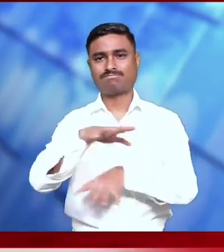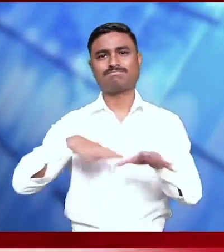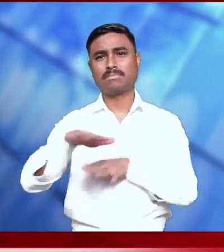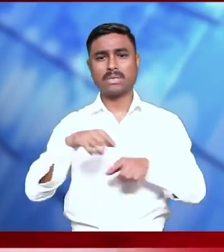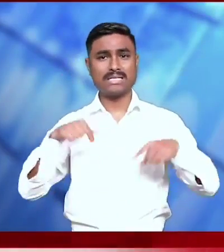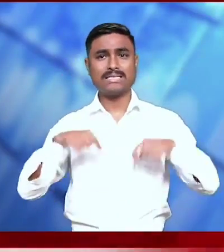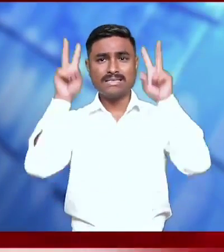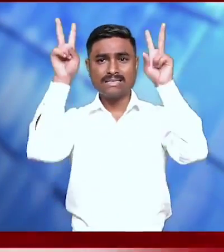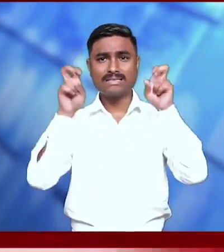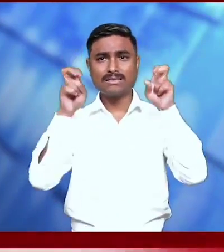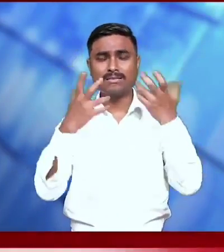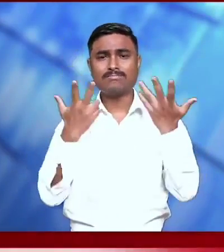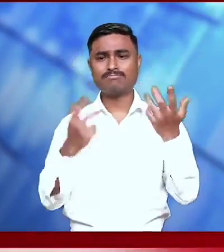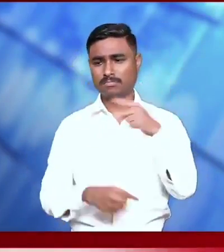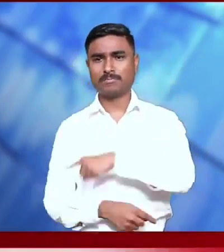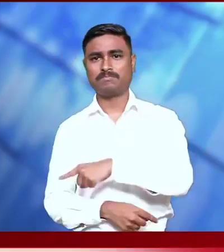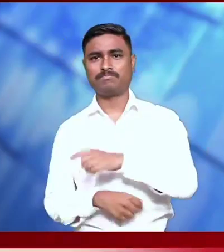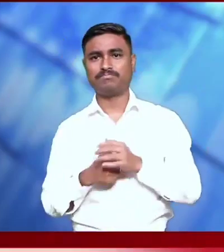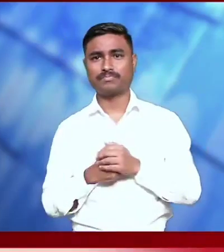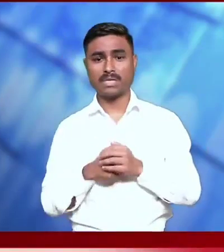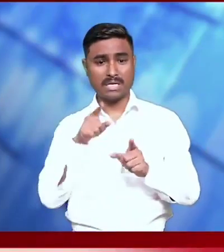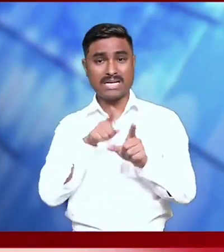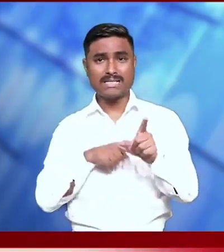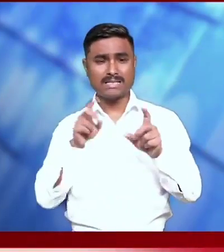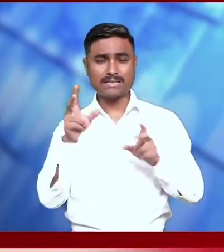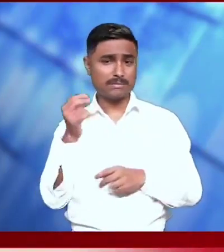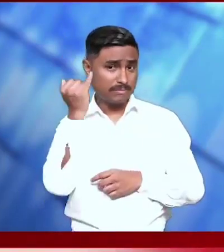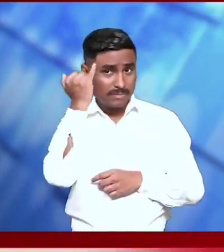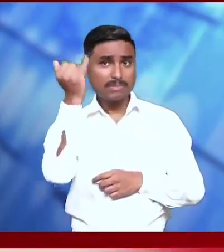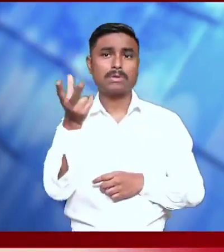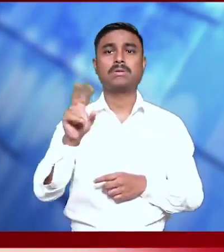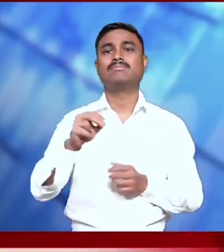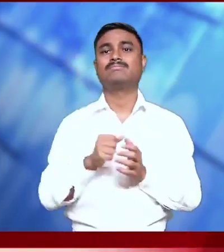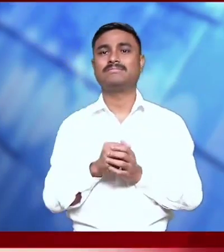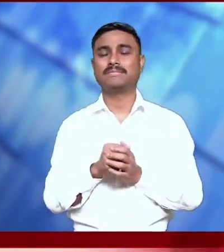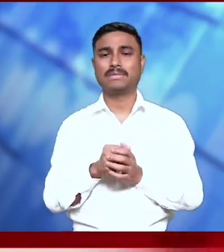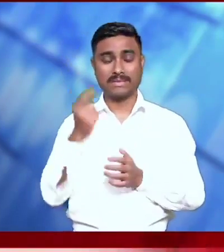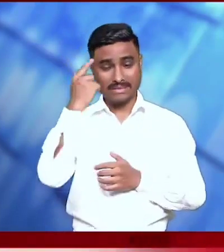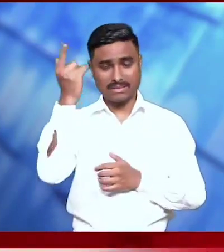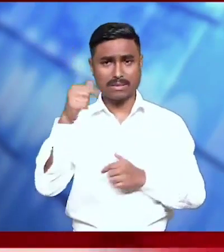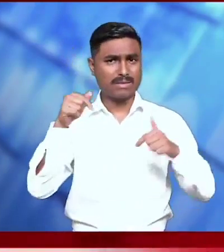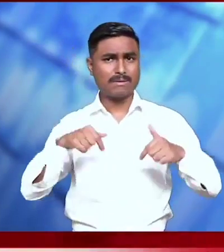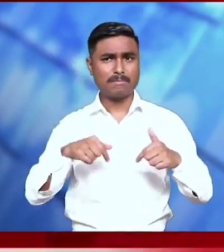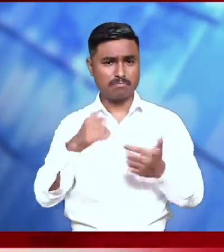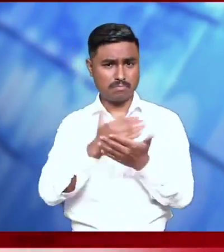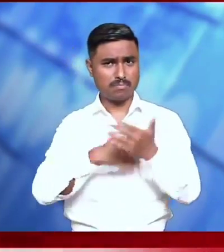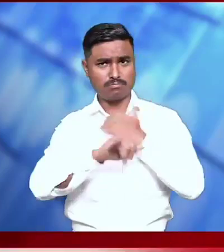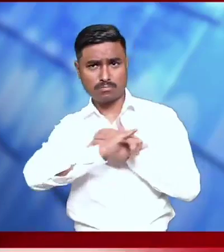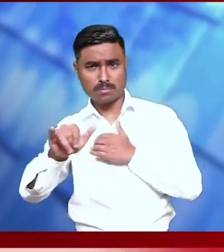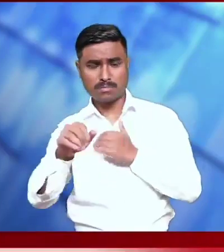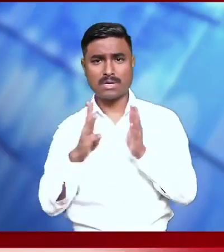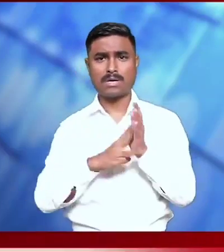Tourism, the programme was attended by Gantog MLS3 YT Lepcha, who is also the advisor to the Tourism